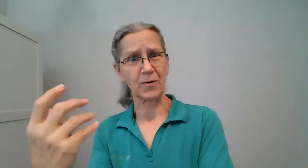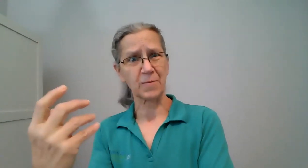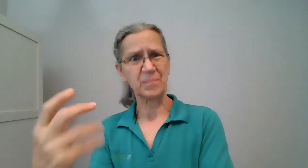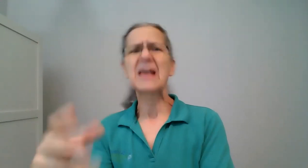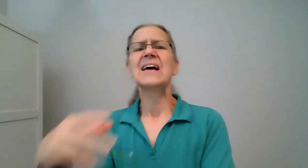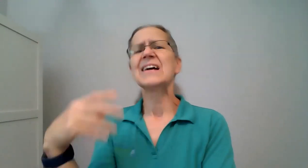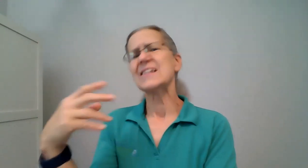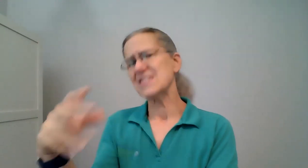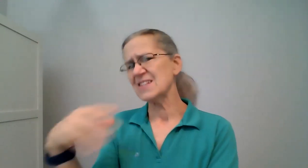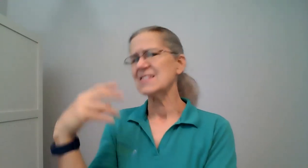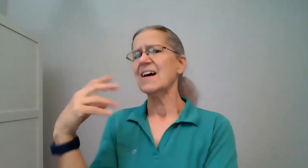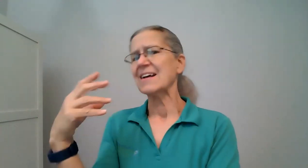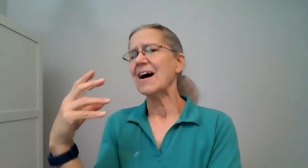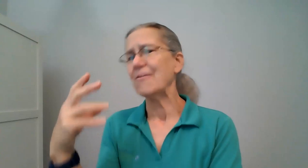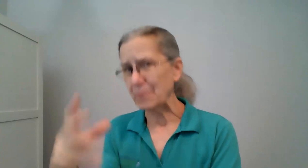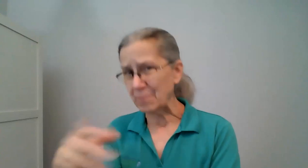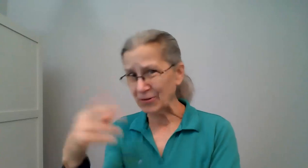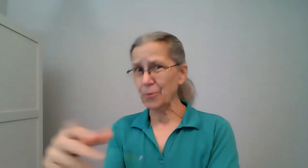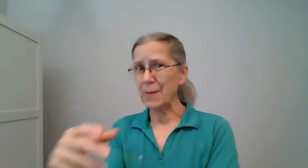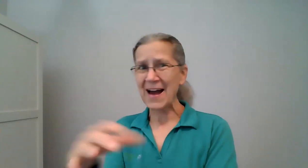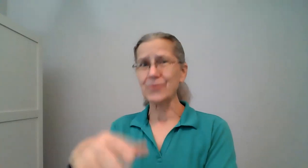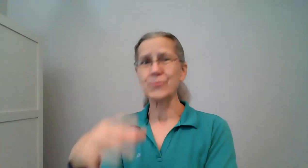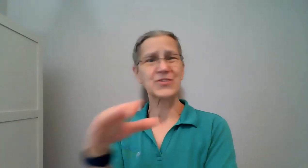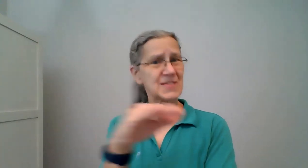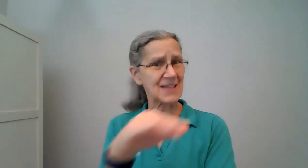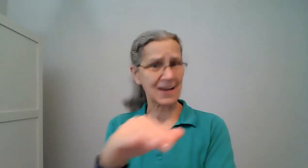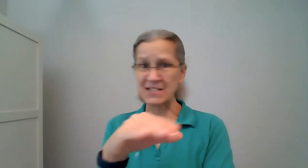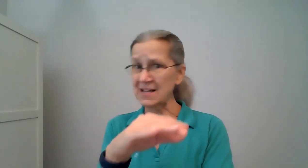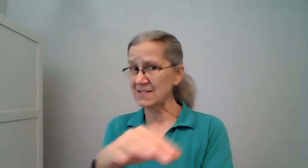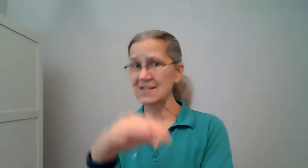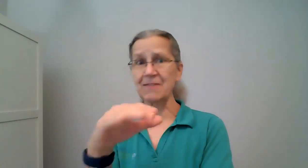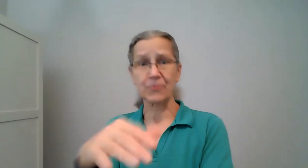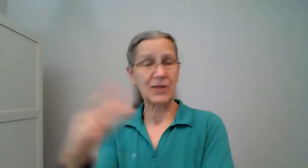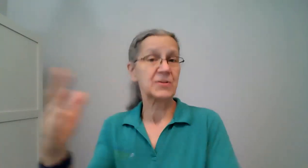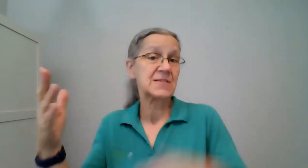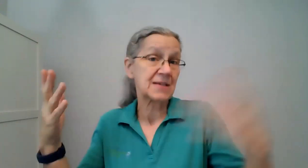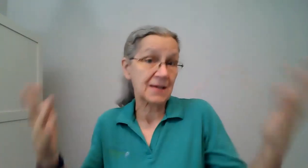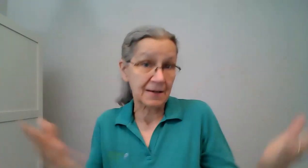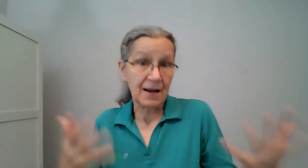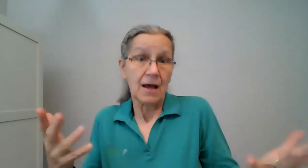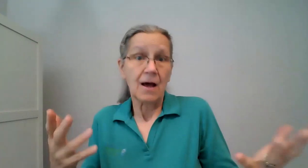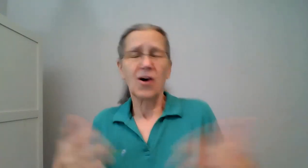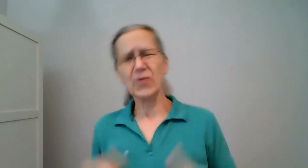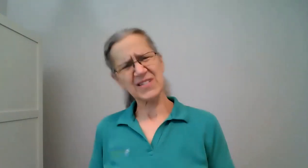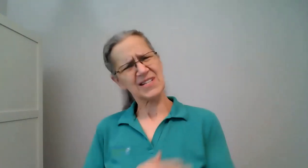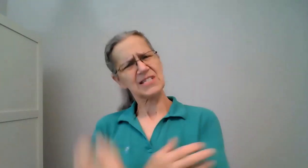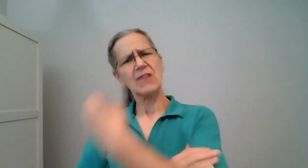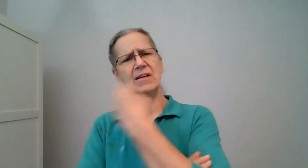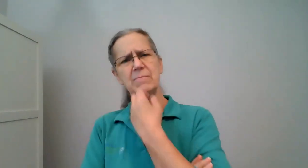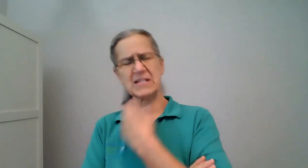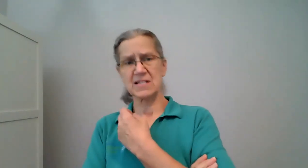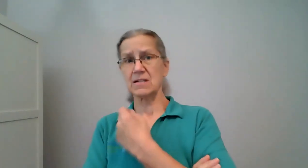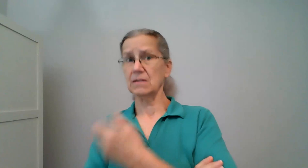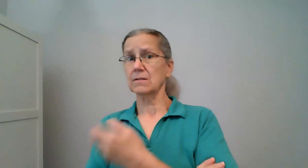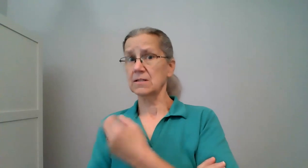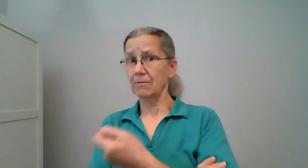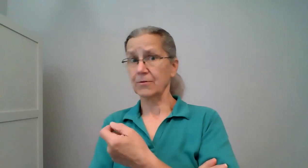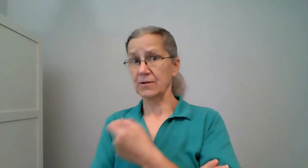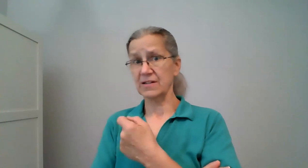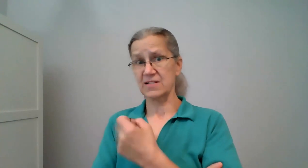is this like a familiar pattern with the same intensity frequency and or is this starting i mean is this a little different is